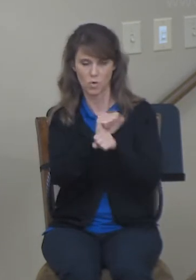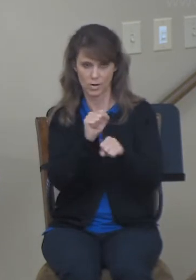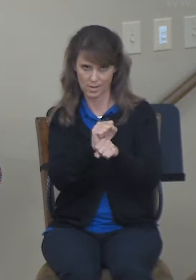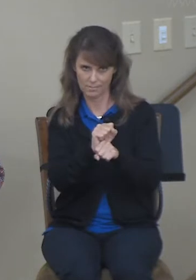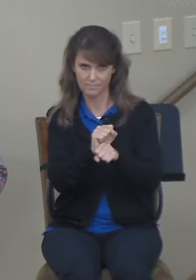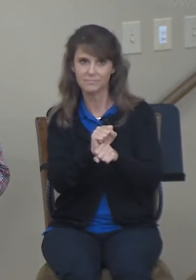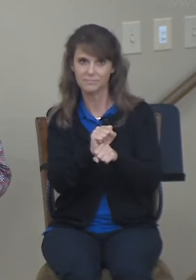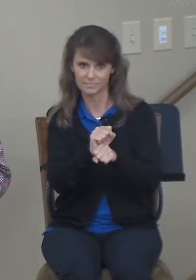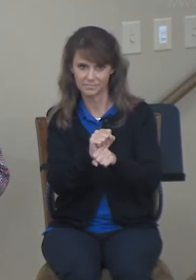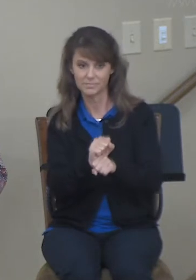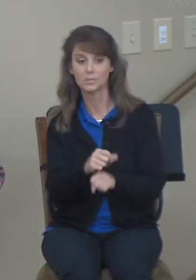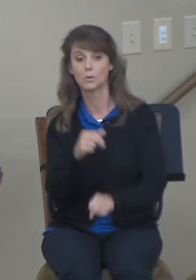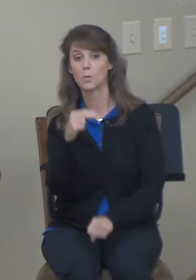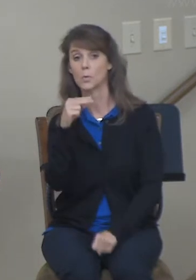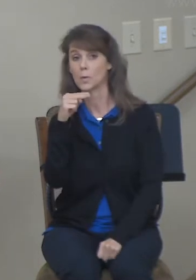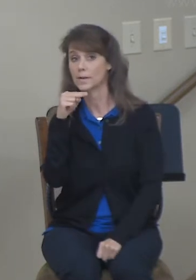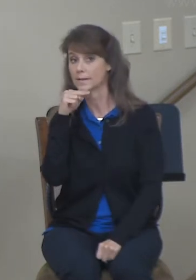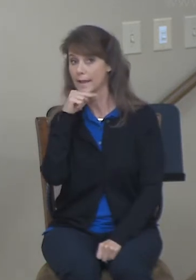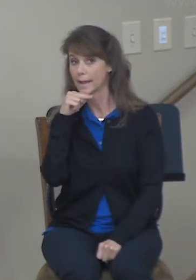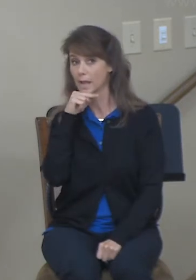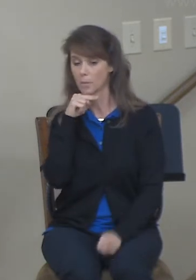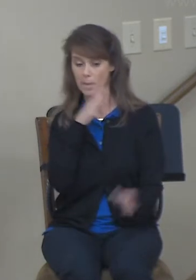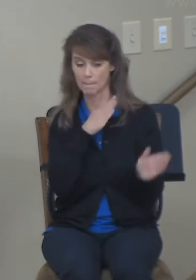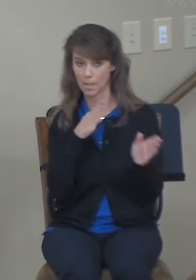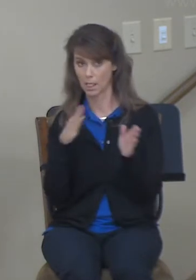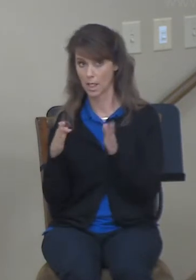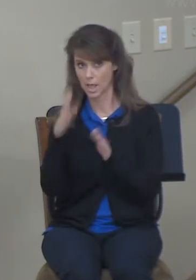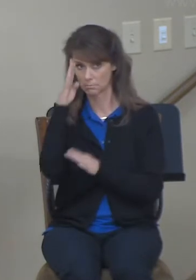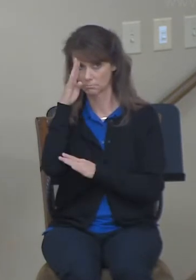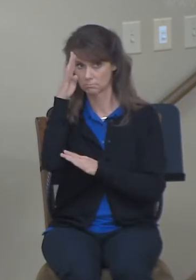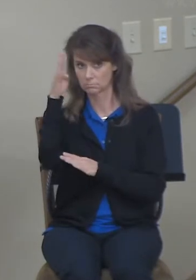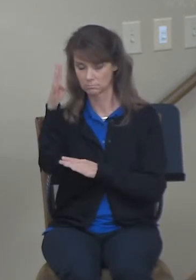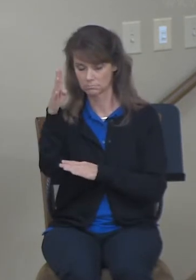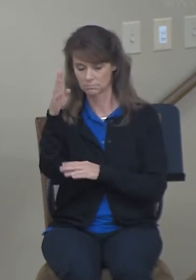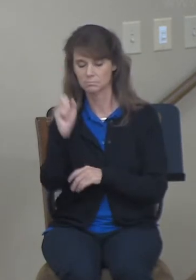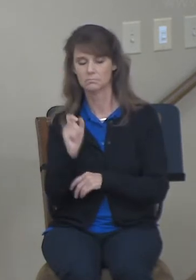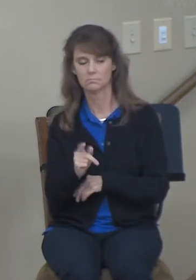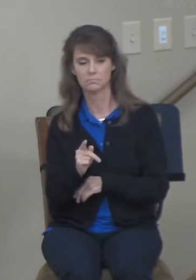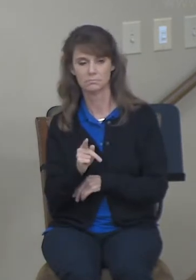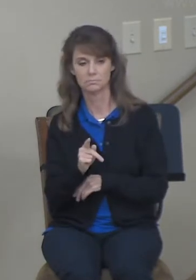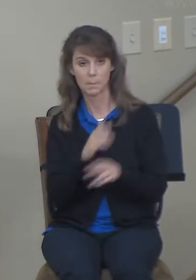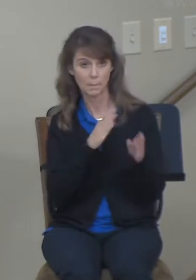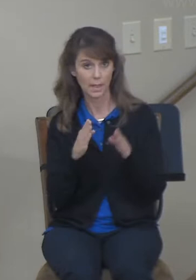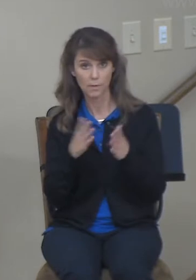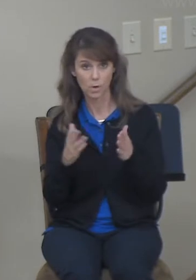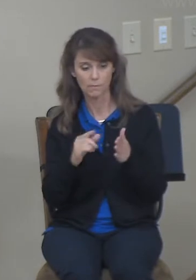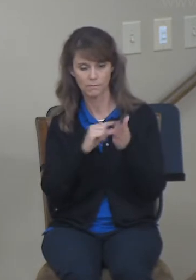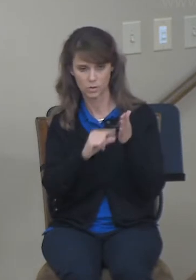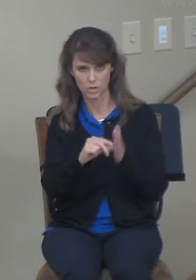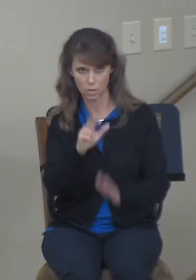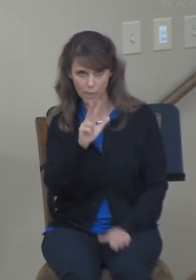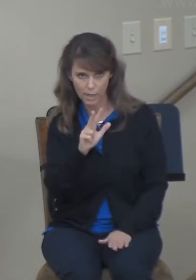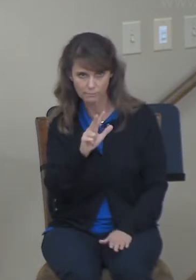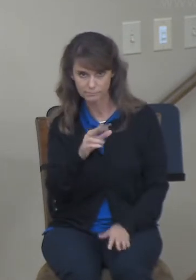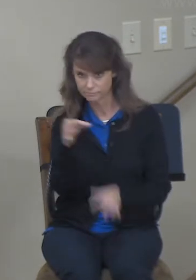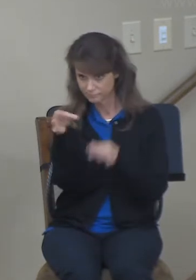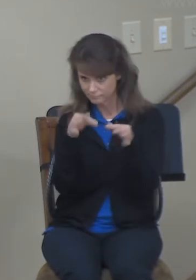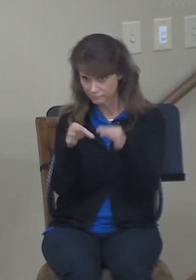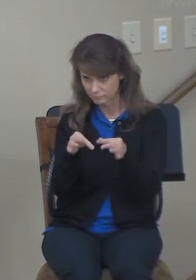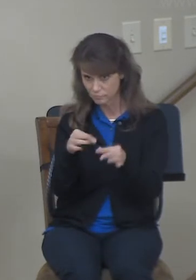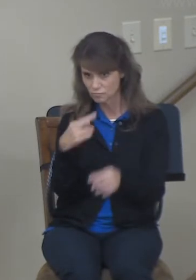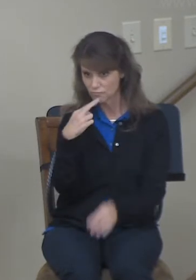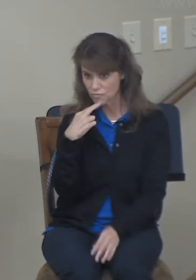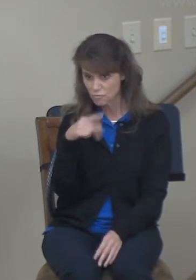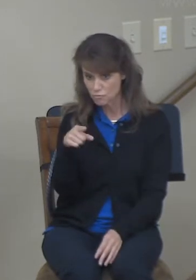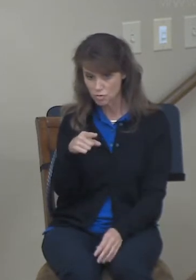devises a plan. And let's read the plan, beginning in verse 3. She tells Ruth, yourself